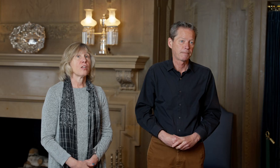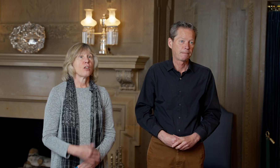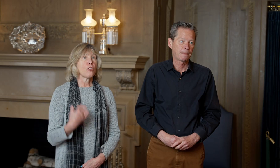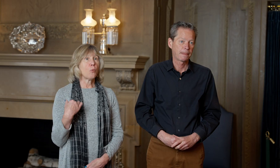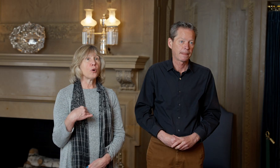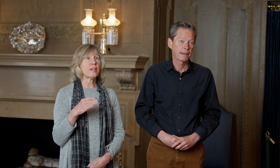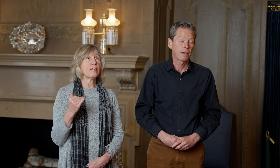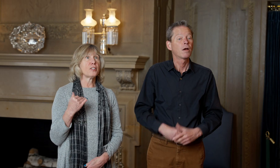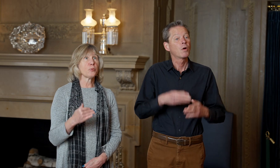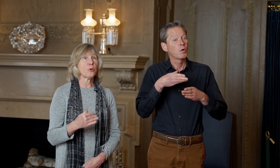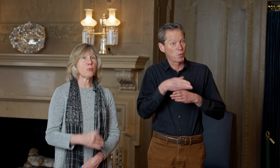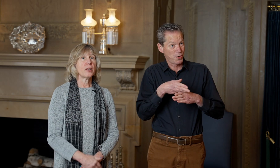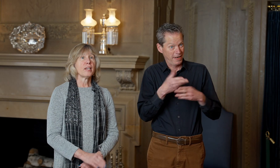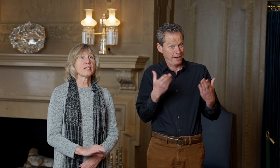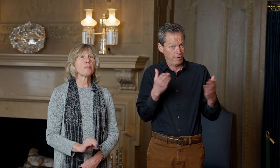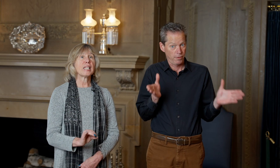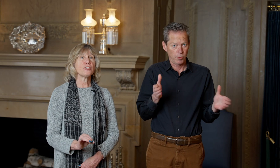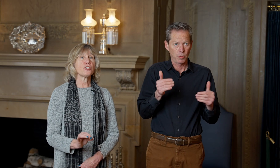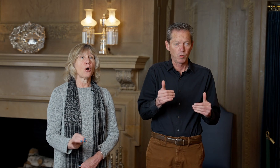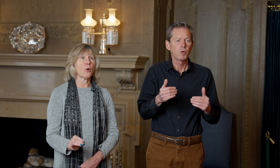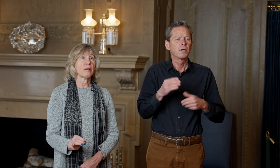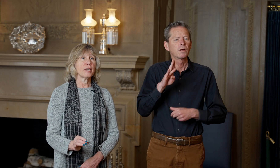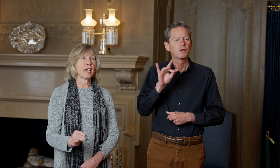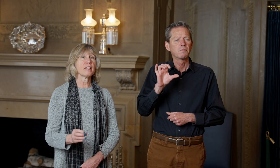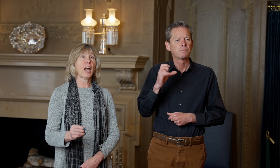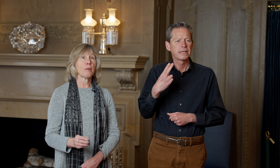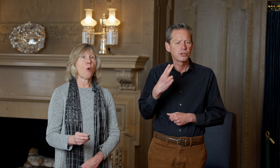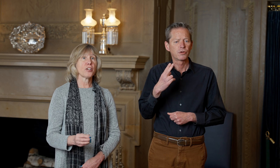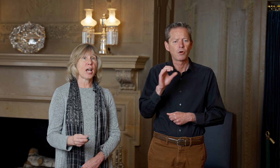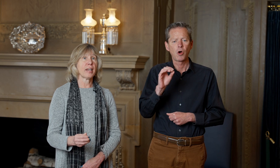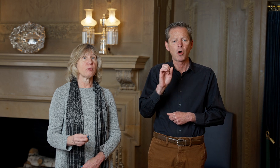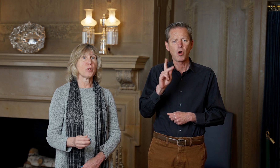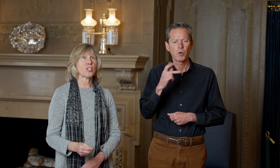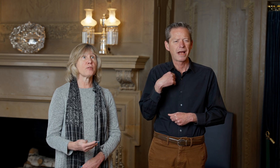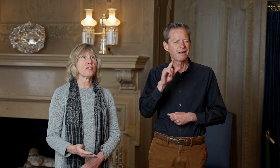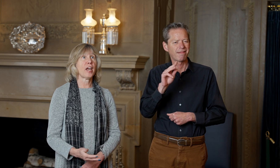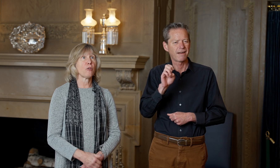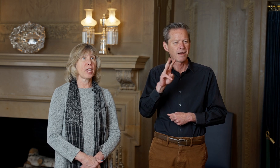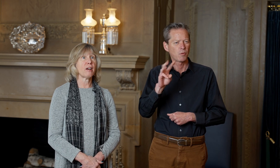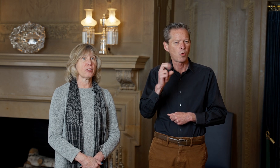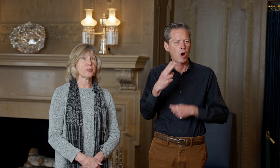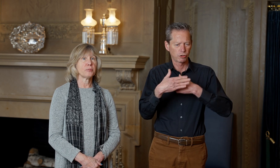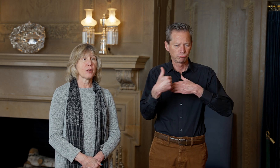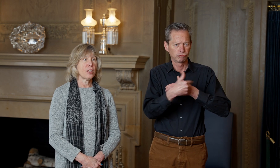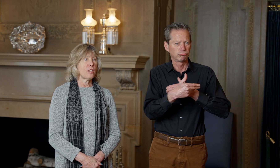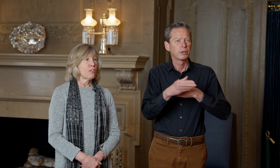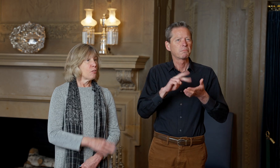The wood in this room is a bleached oak. It has a lime wash on it, which gives it that gray color. The